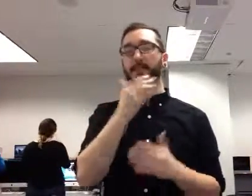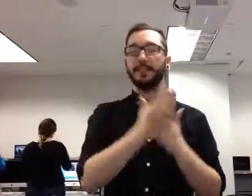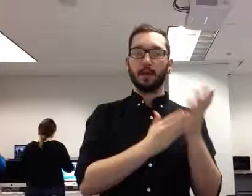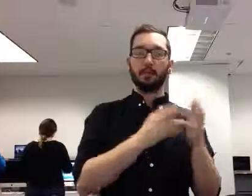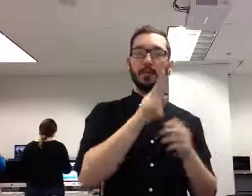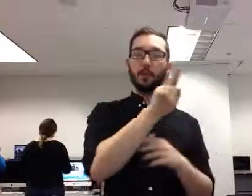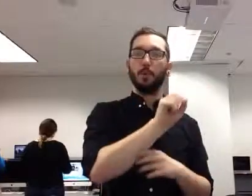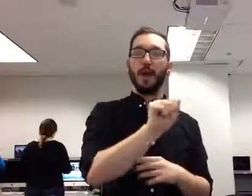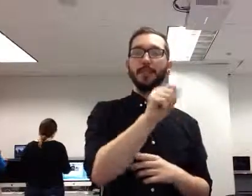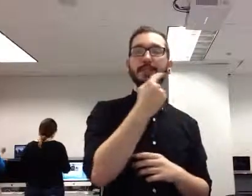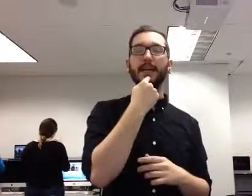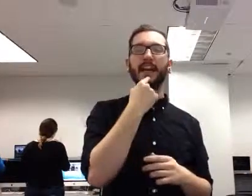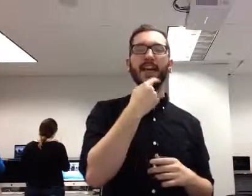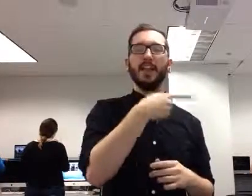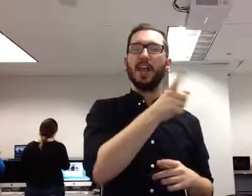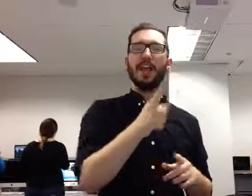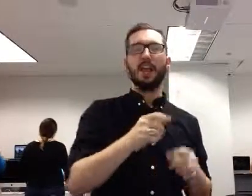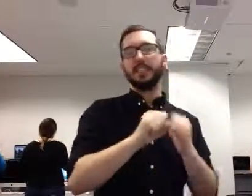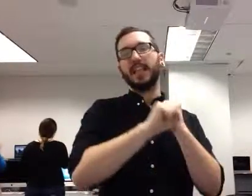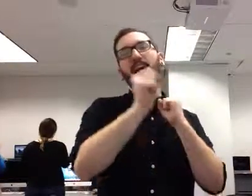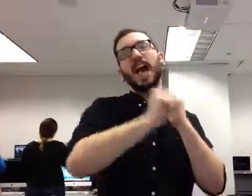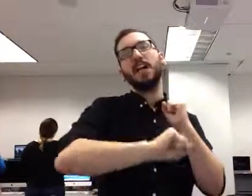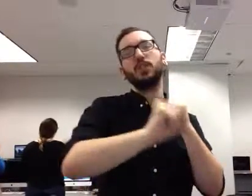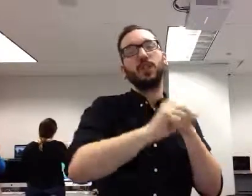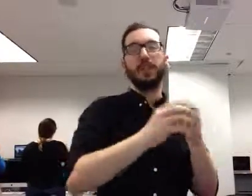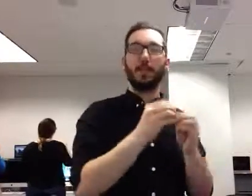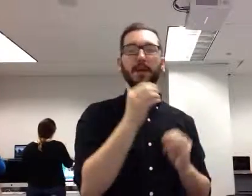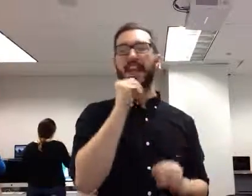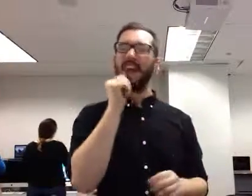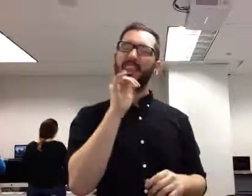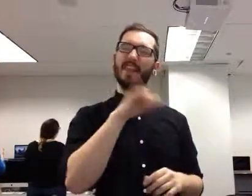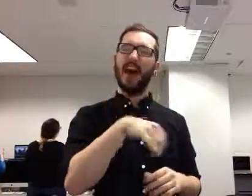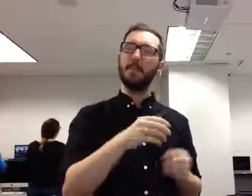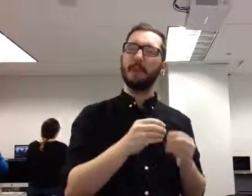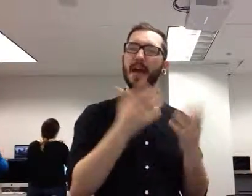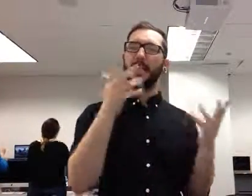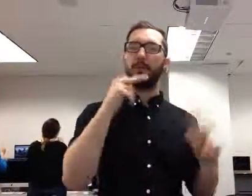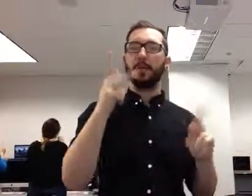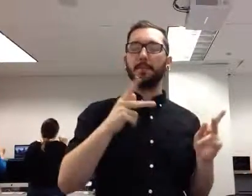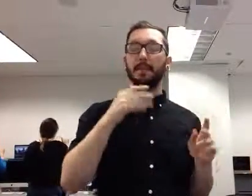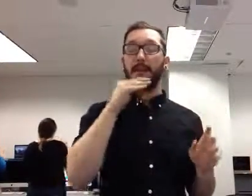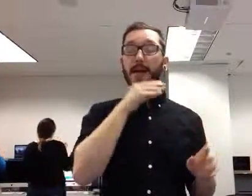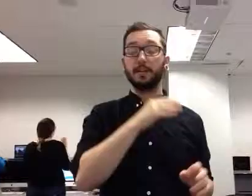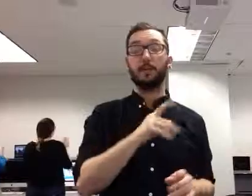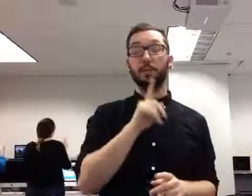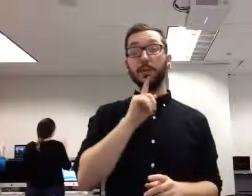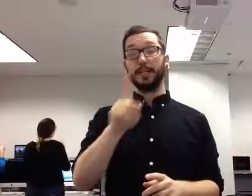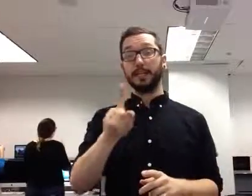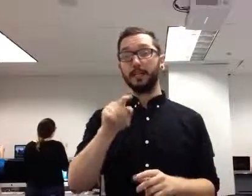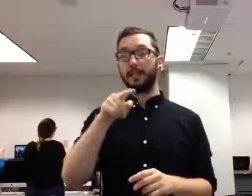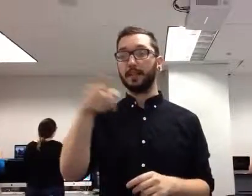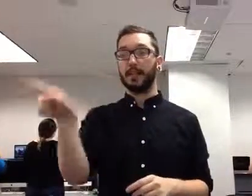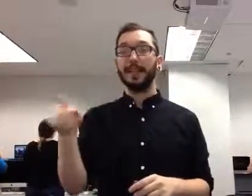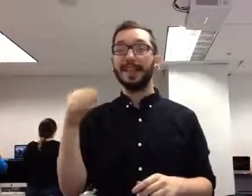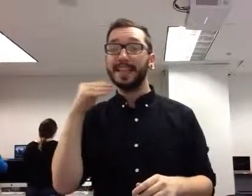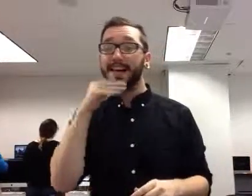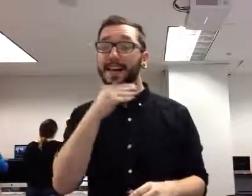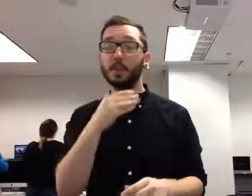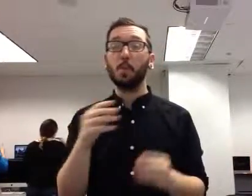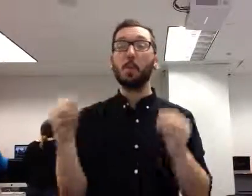numbers. There was not that many people died. As it turns out, they were downplaying it. They lied. There were actually more people killed.